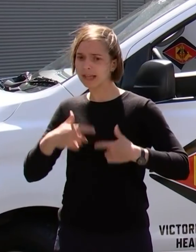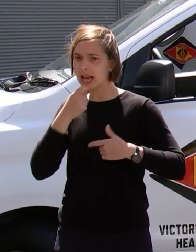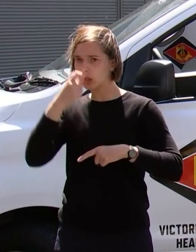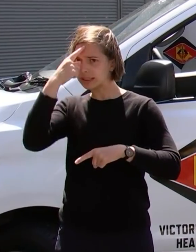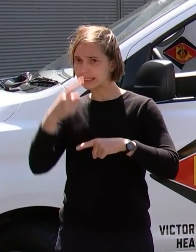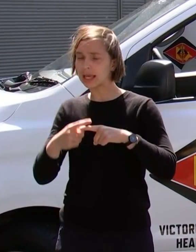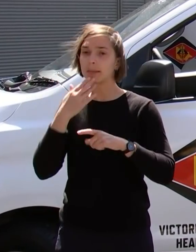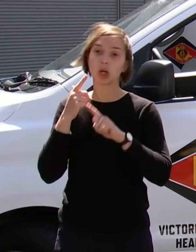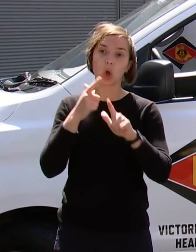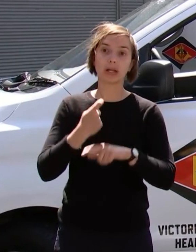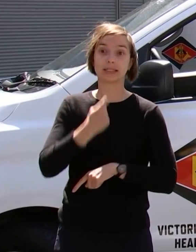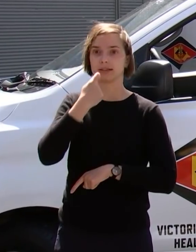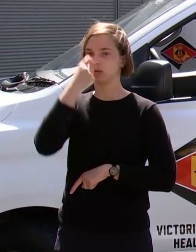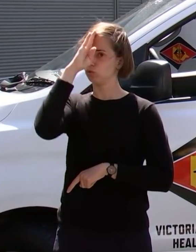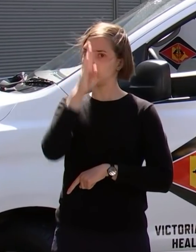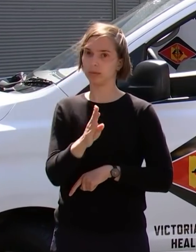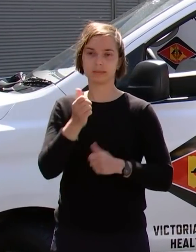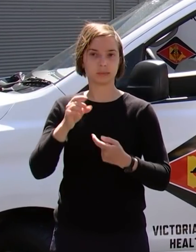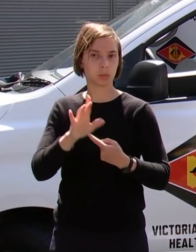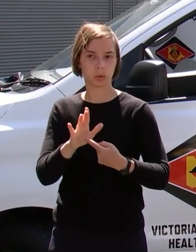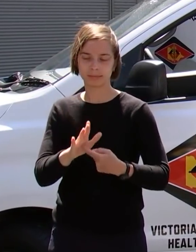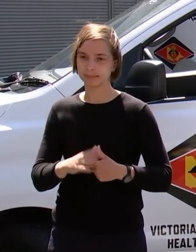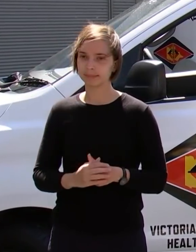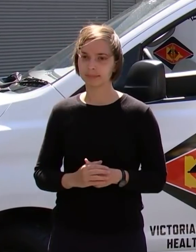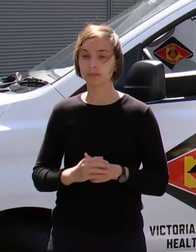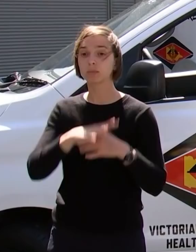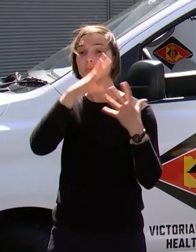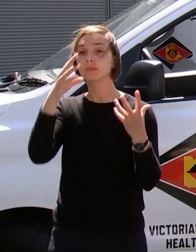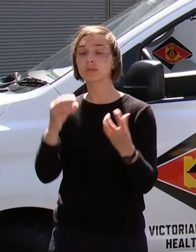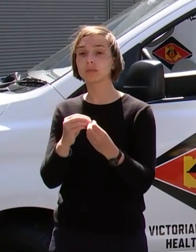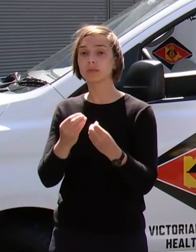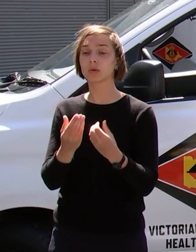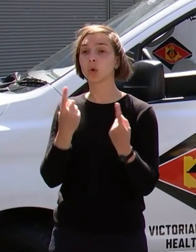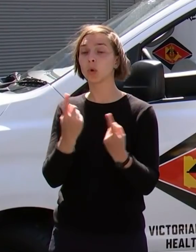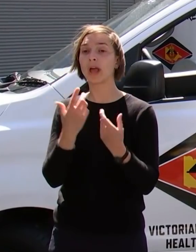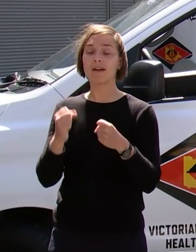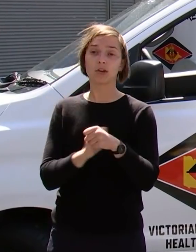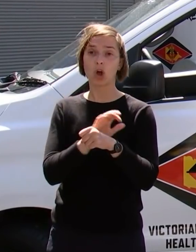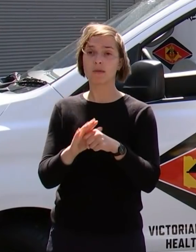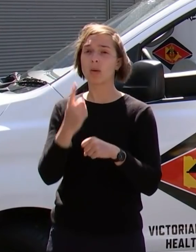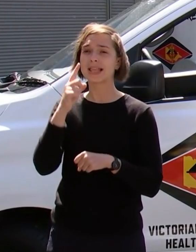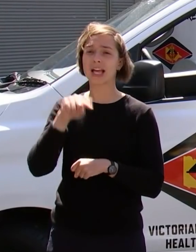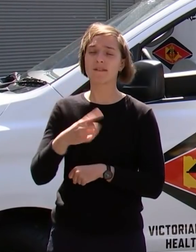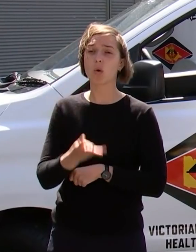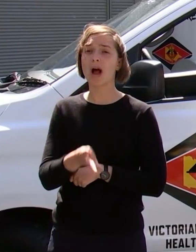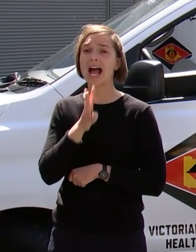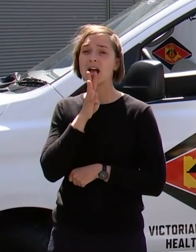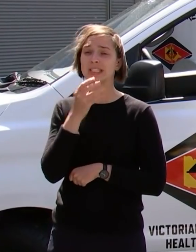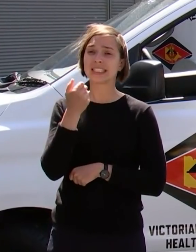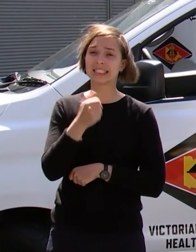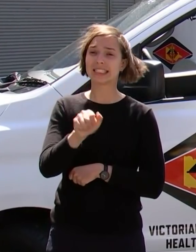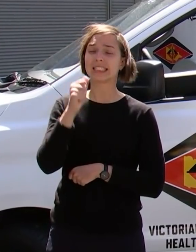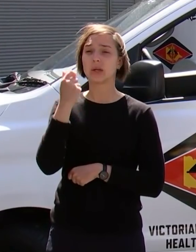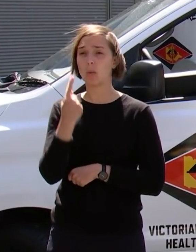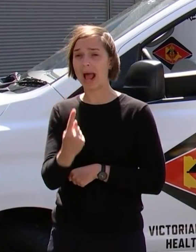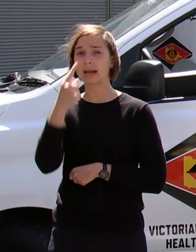There were also, in terms of the total case numbers, 1,461 confirmed cases of